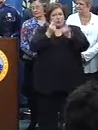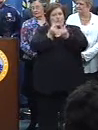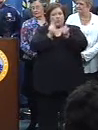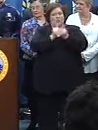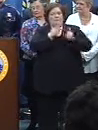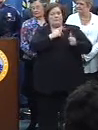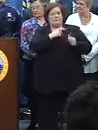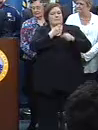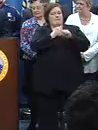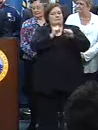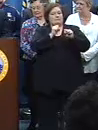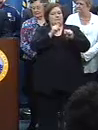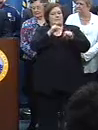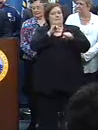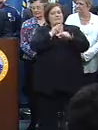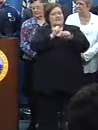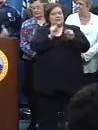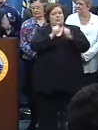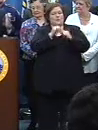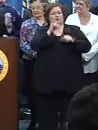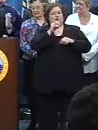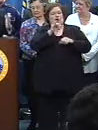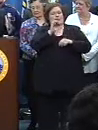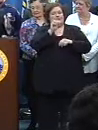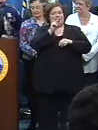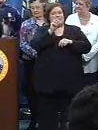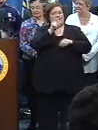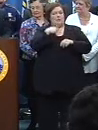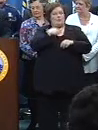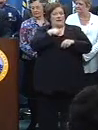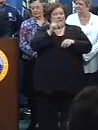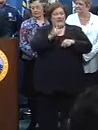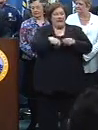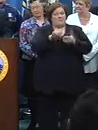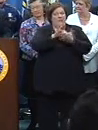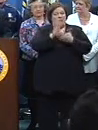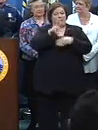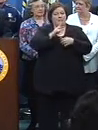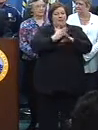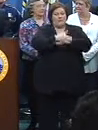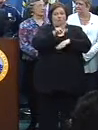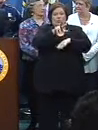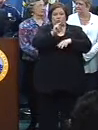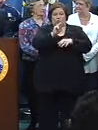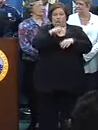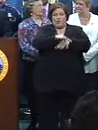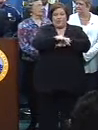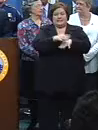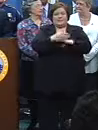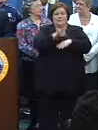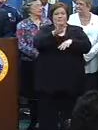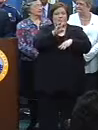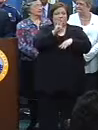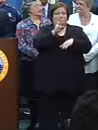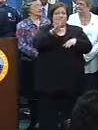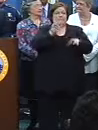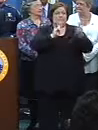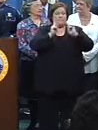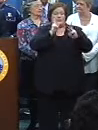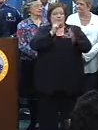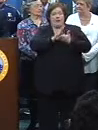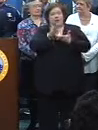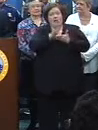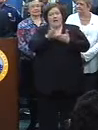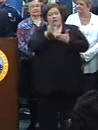Deputy Mayor of Public Safety, Jerry Sneed. We had to clean up after 32 parades. Up to 465 workers were cleaning